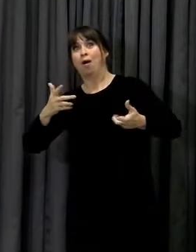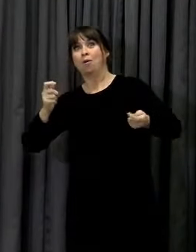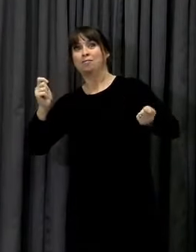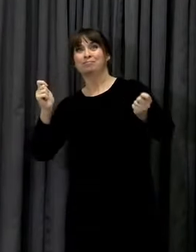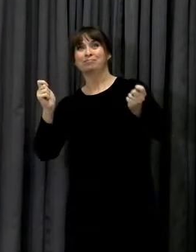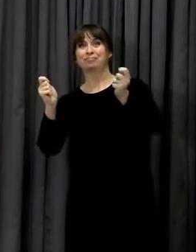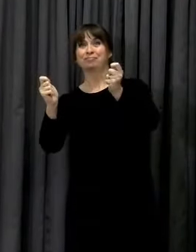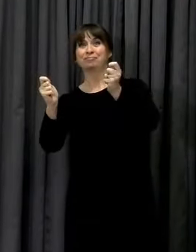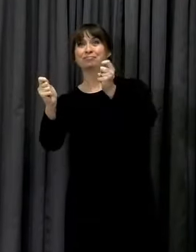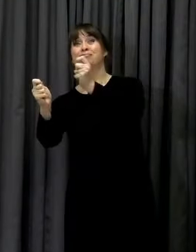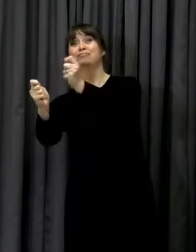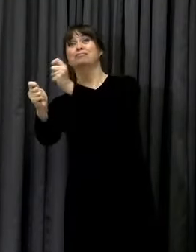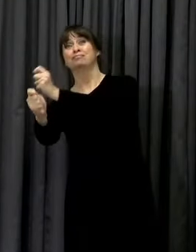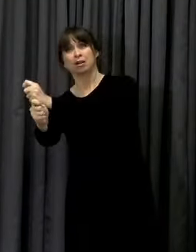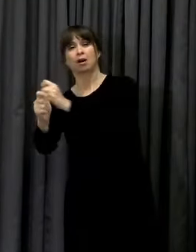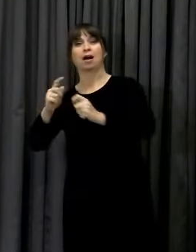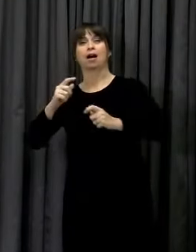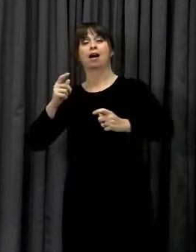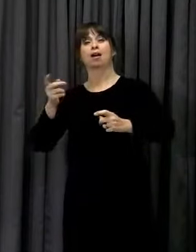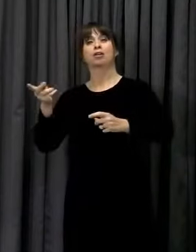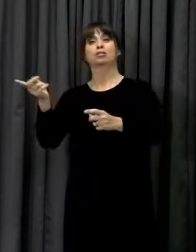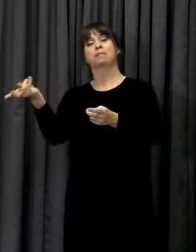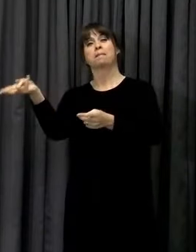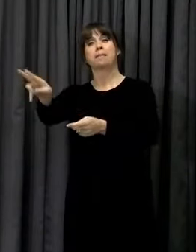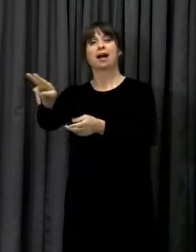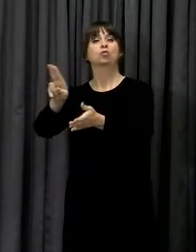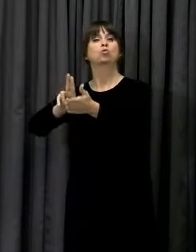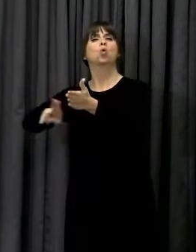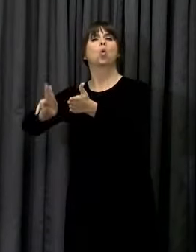a long path back to normality.